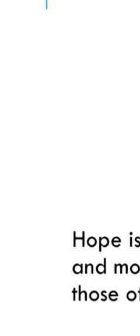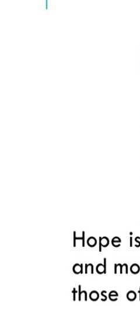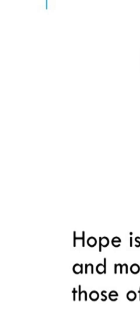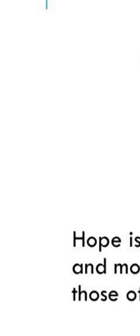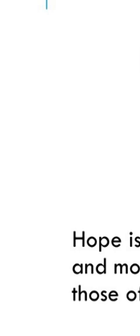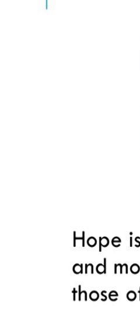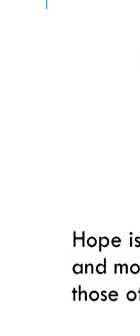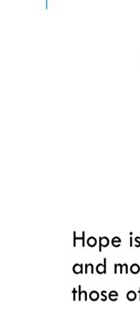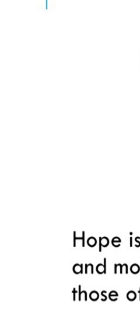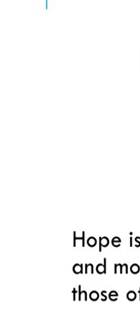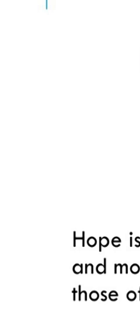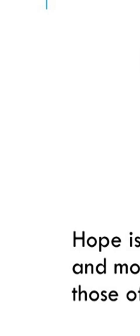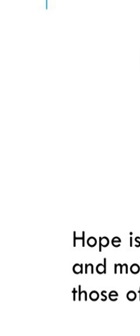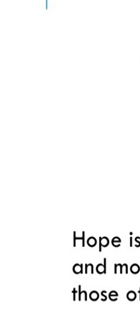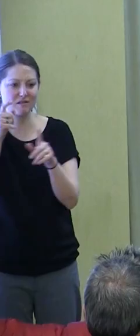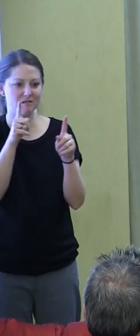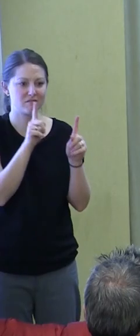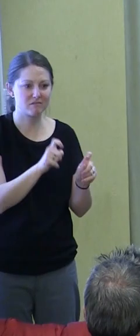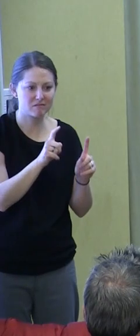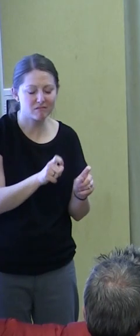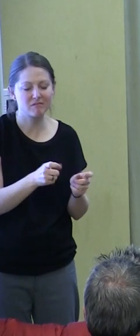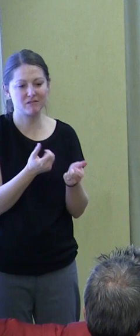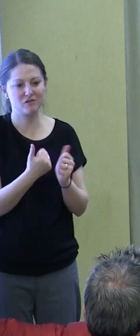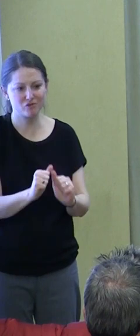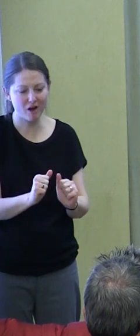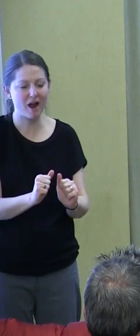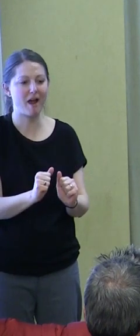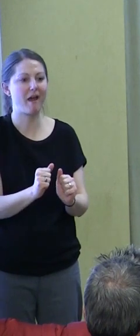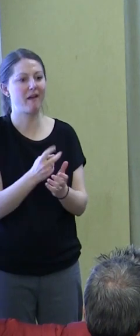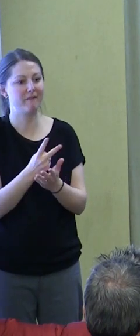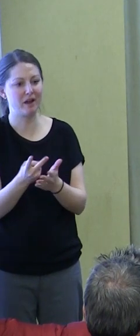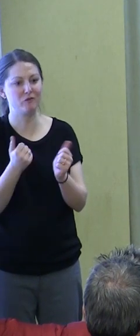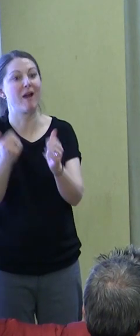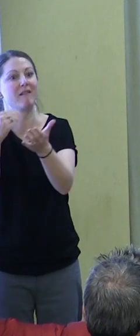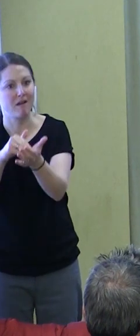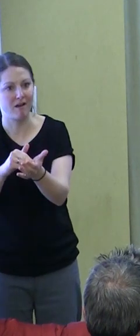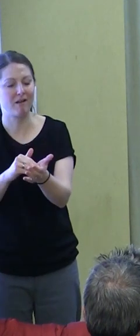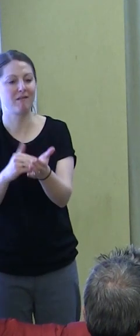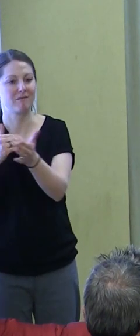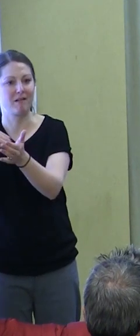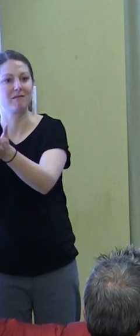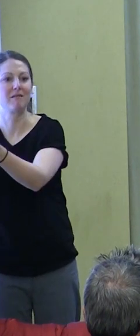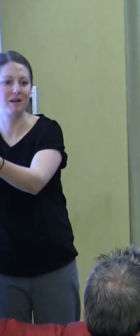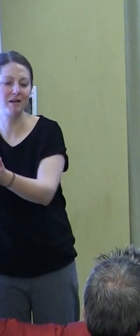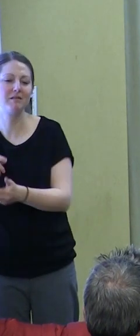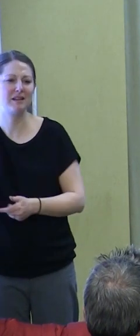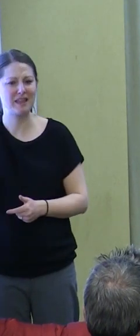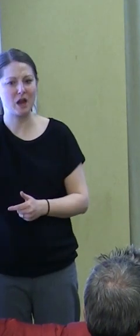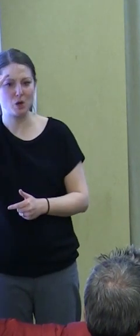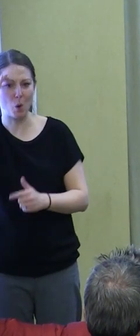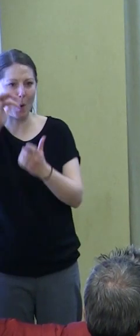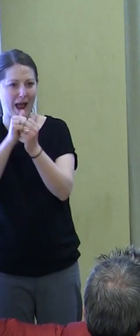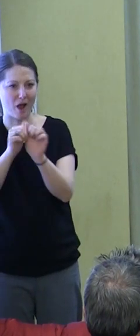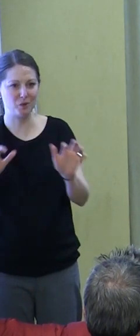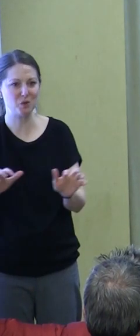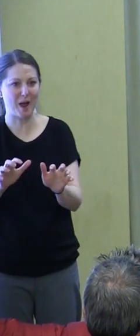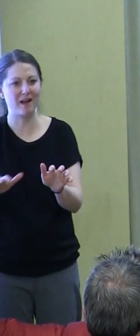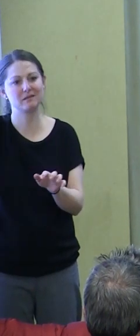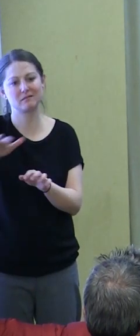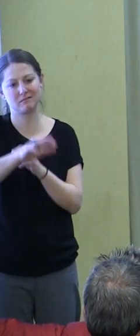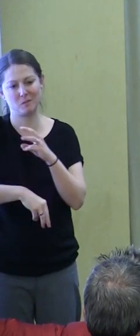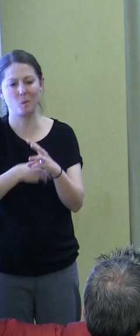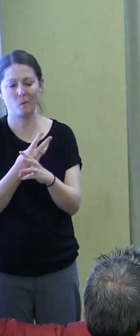ideas that we can try out and move ourselves forward. Habits are what give us that know-how to act in the world.